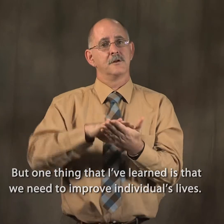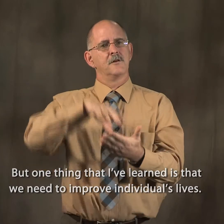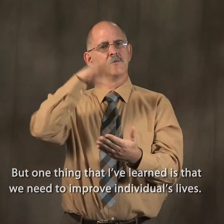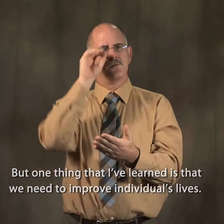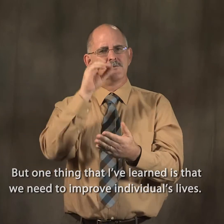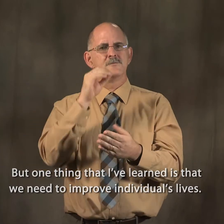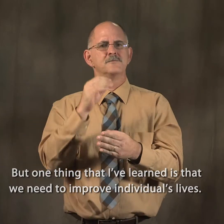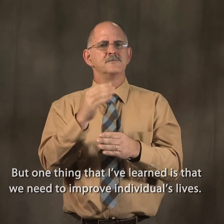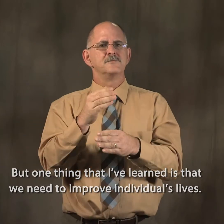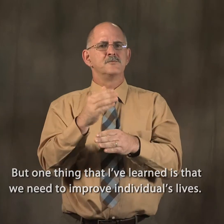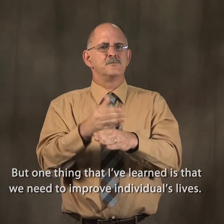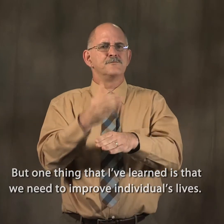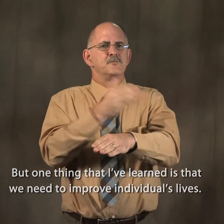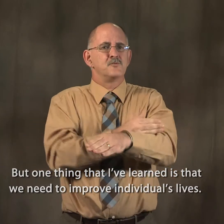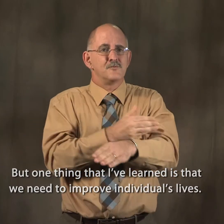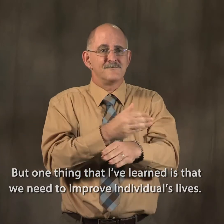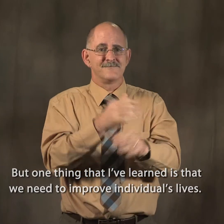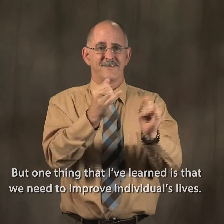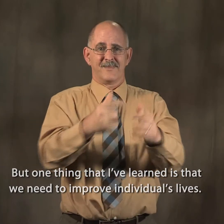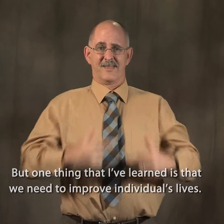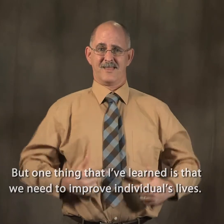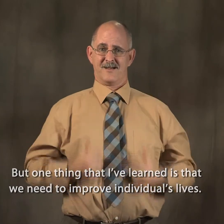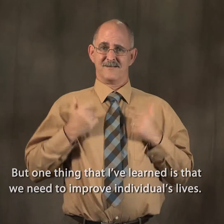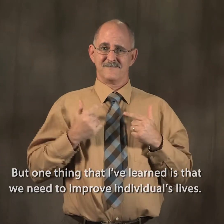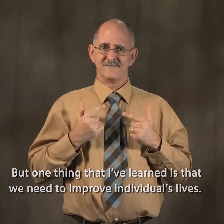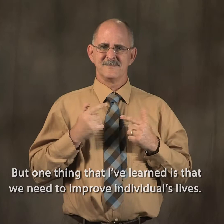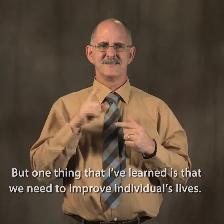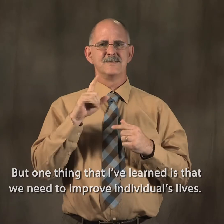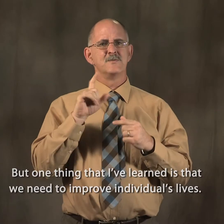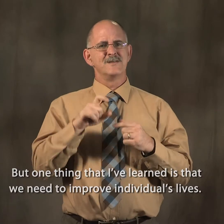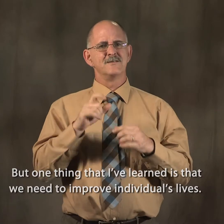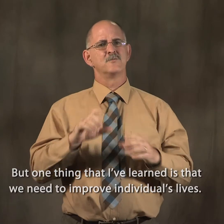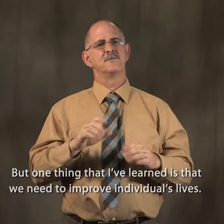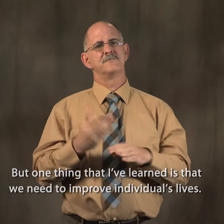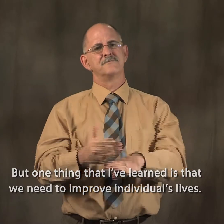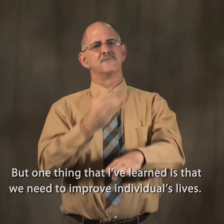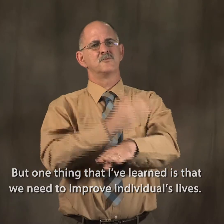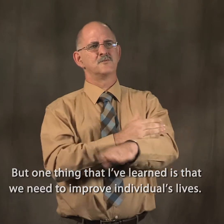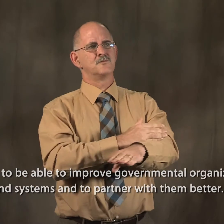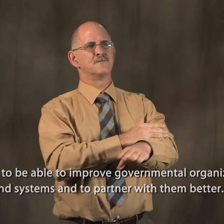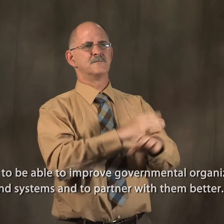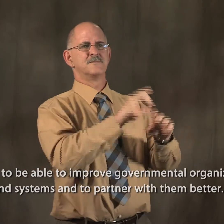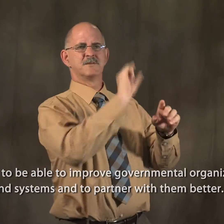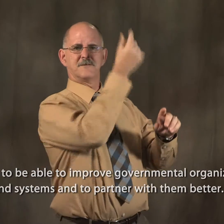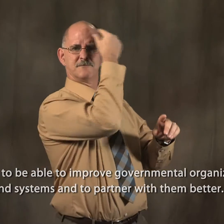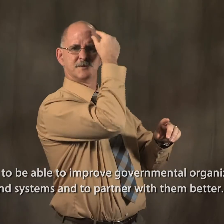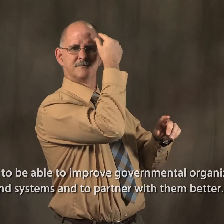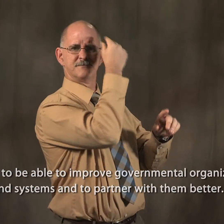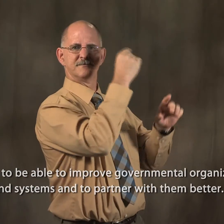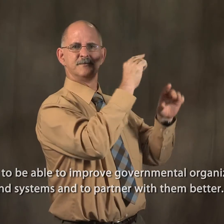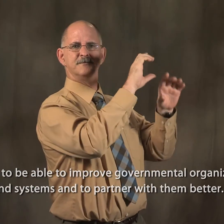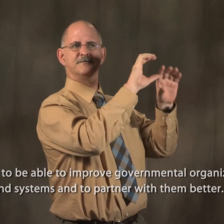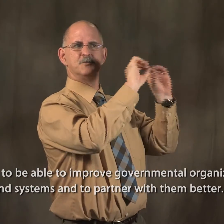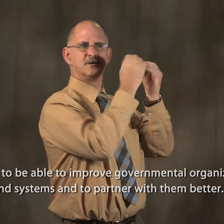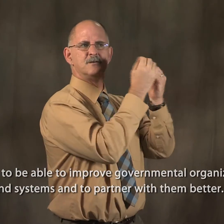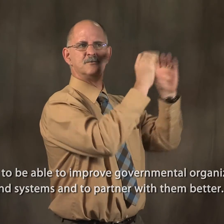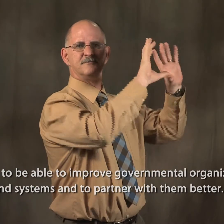is that we need to improve individuals' lives. We need to be able to improve governmental